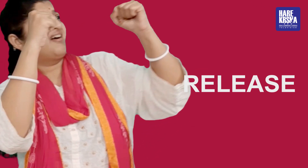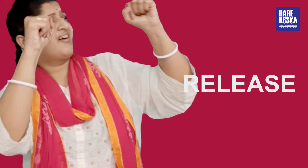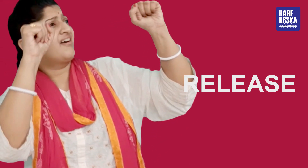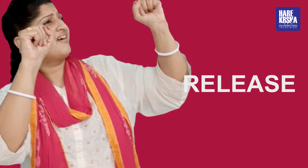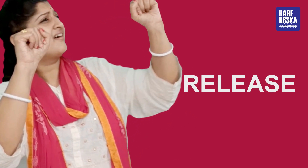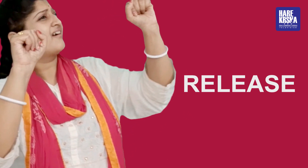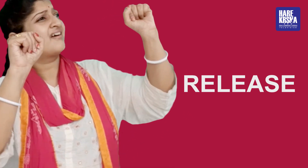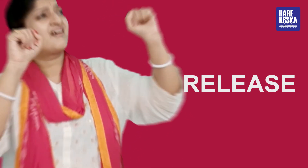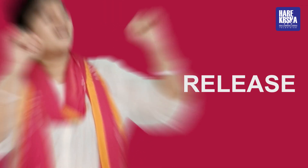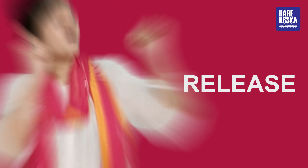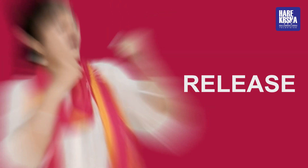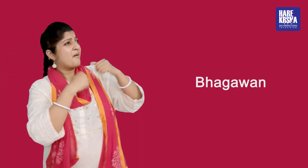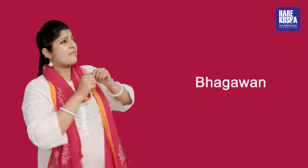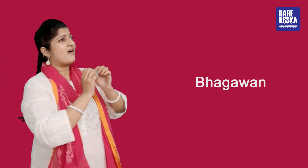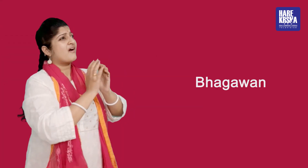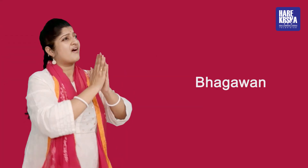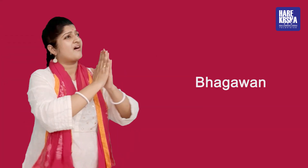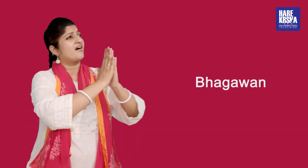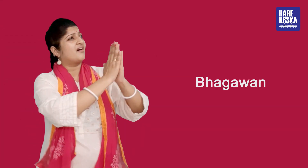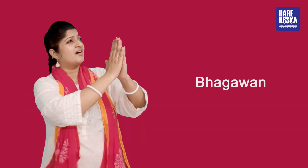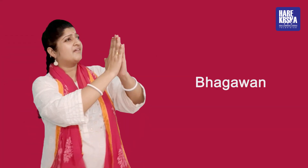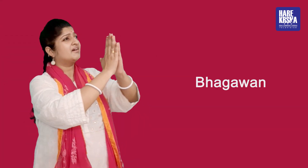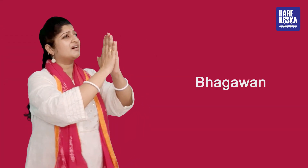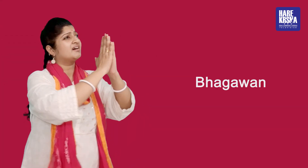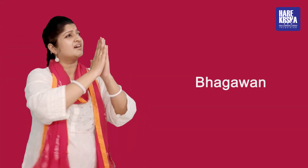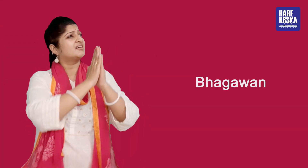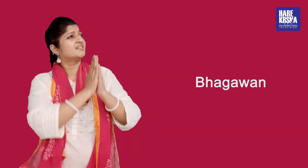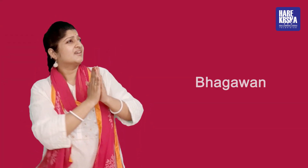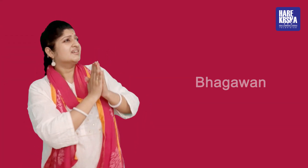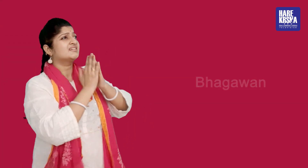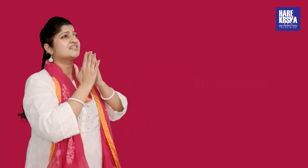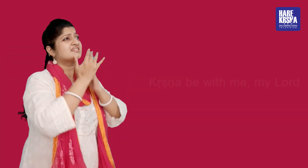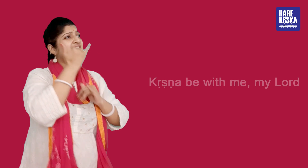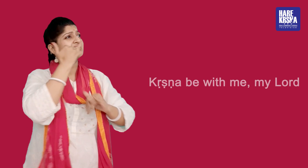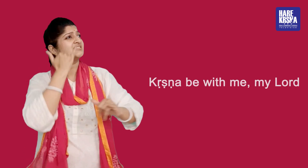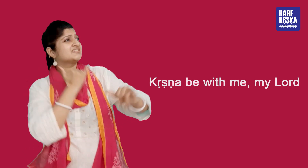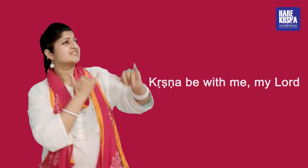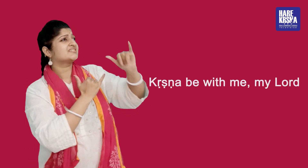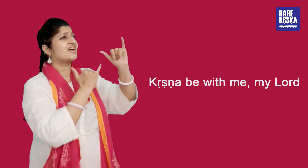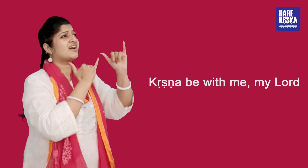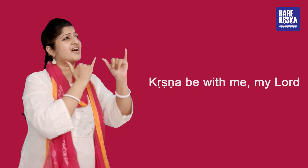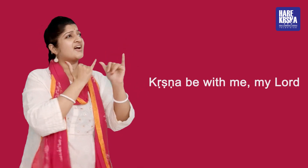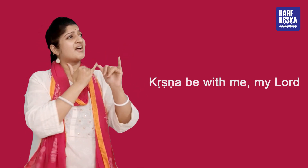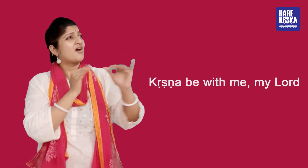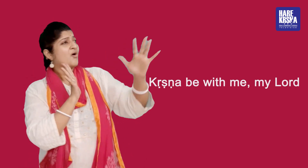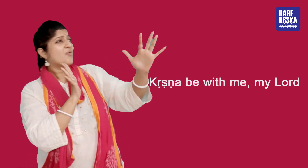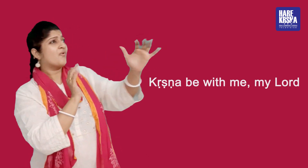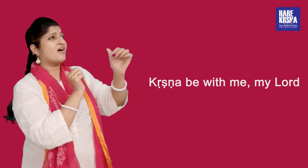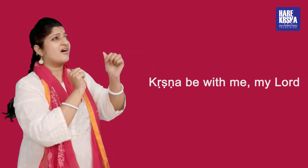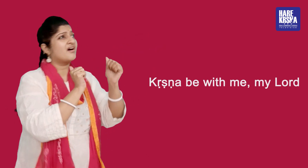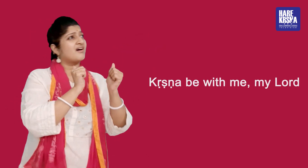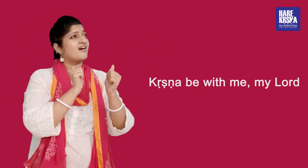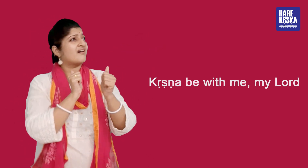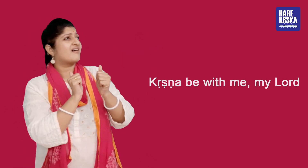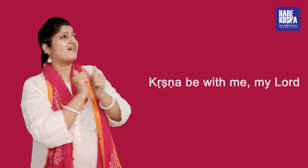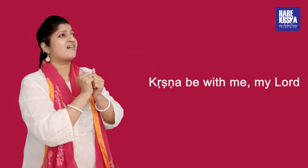Bhagavan Krishna be with me